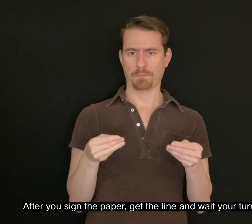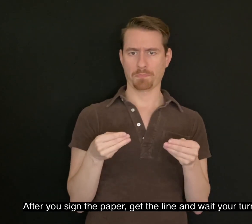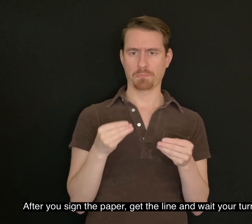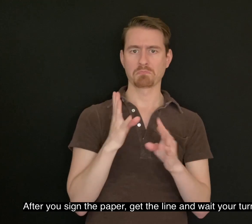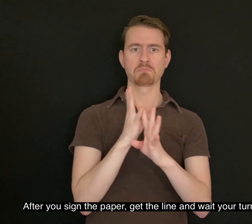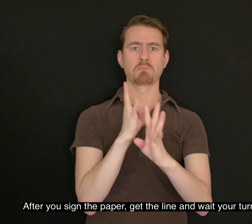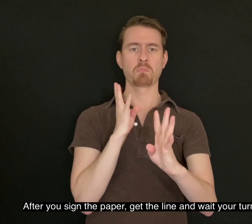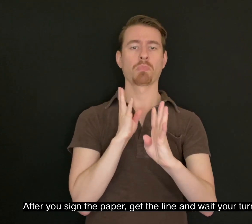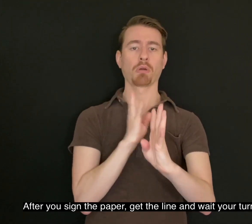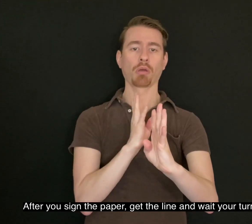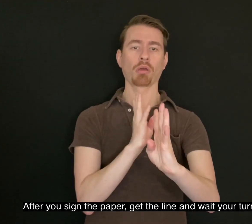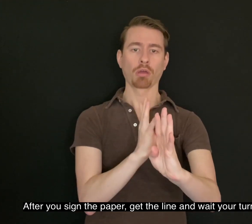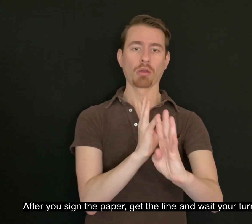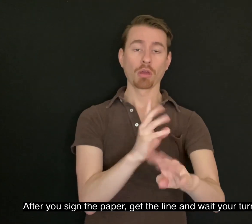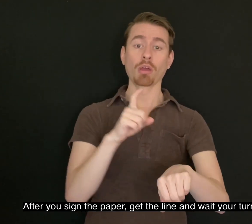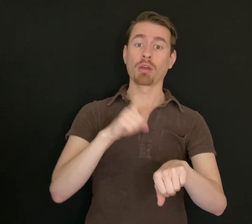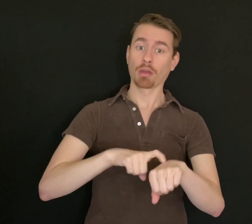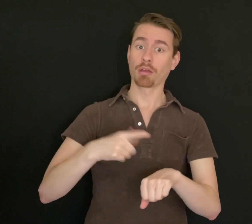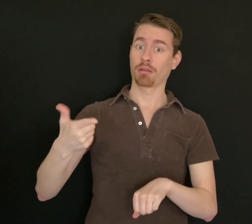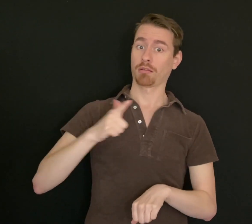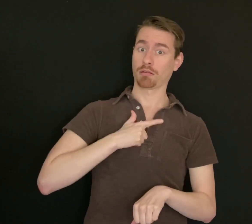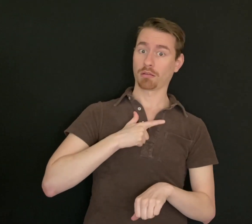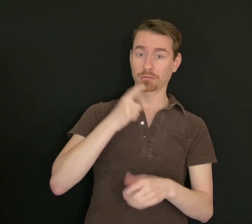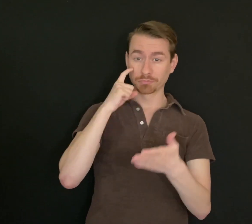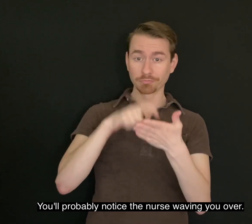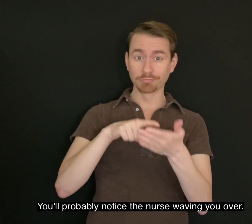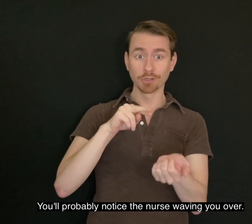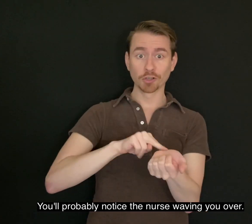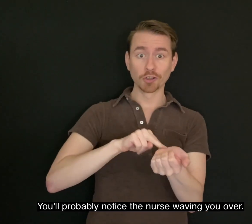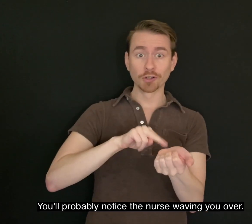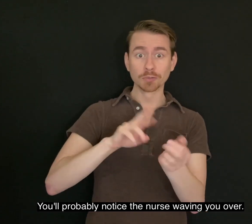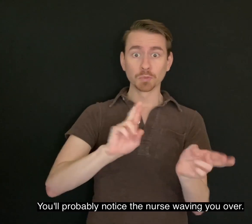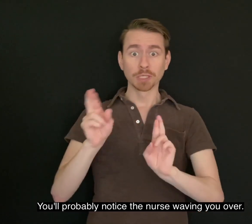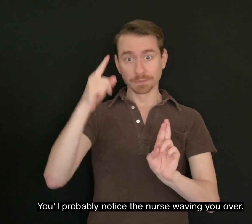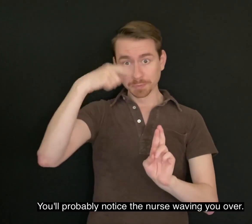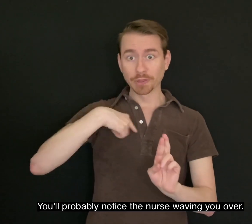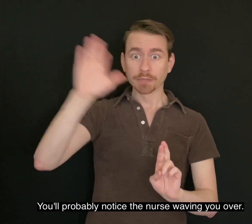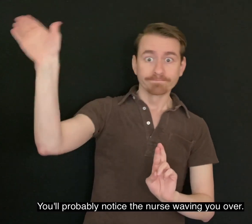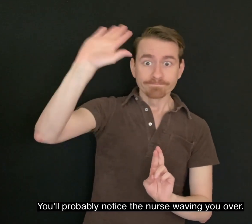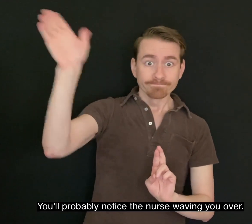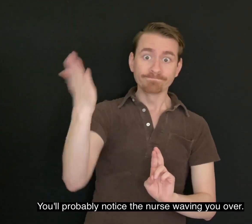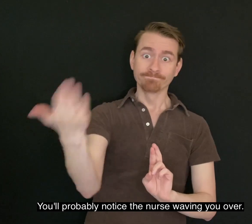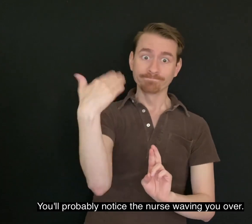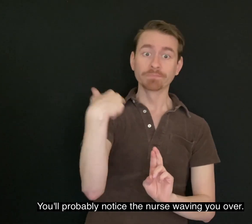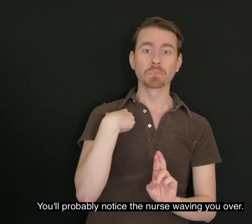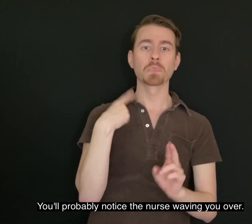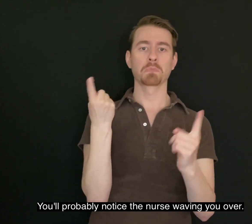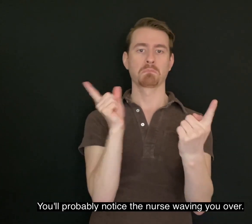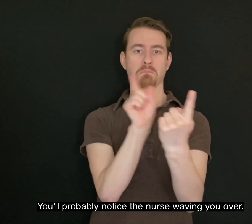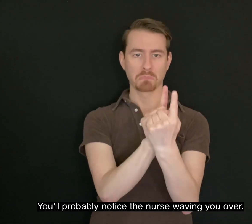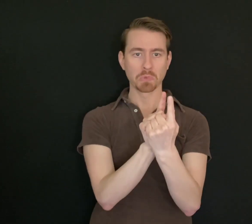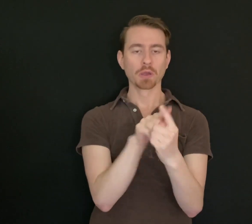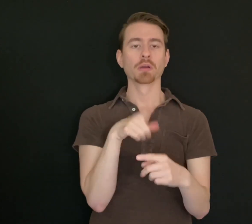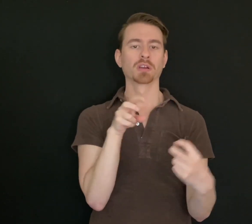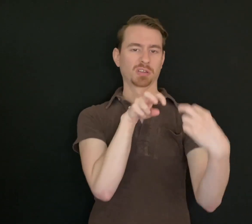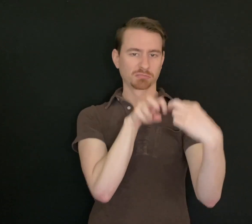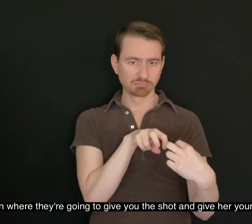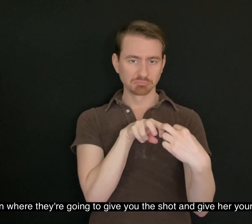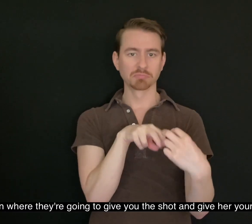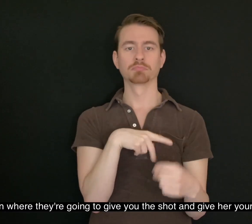After you sign the paper, get in line and wait your turn. You'll probably notice the nurse waving you over. Sit down where they're going to give